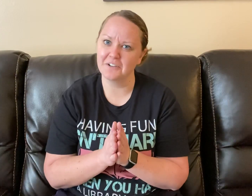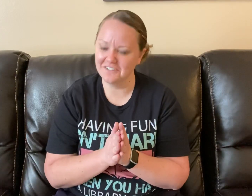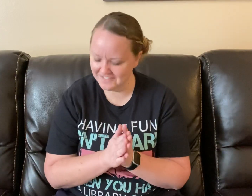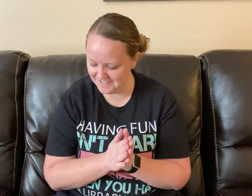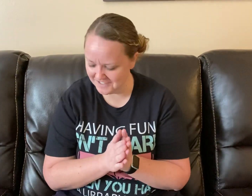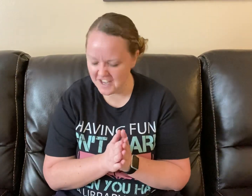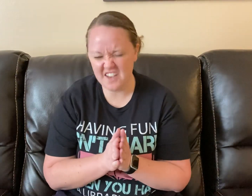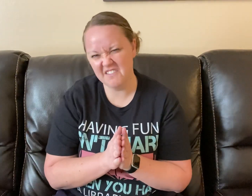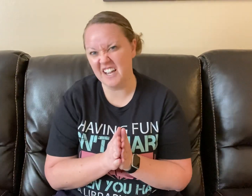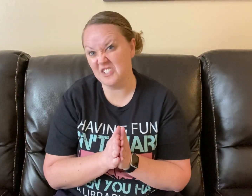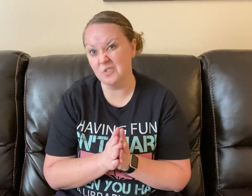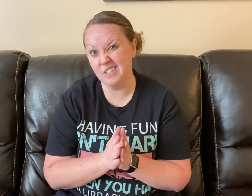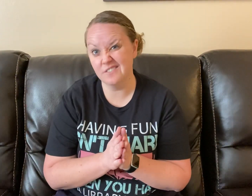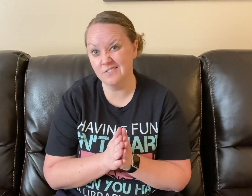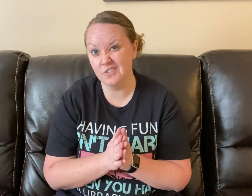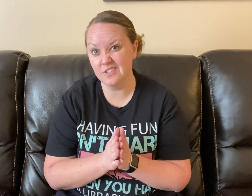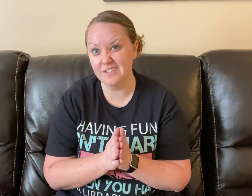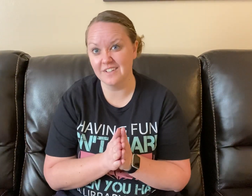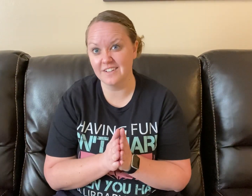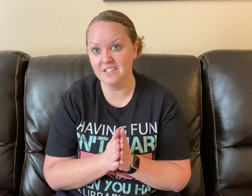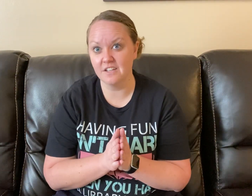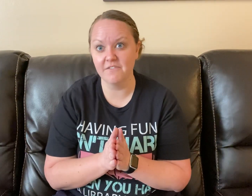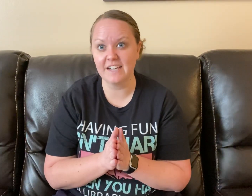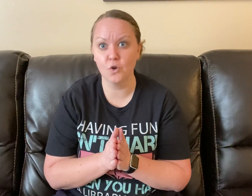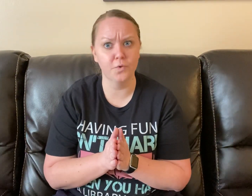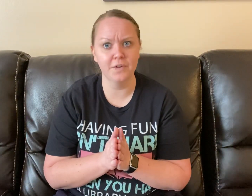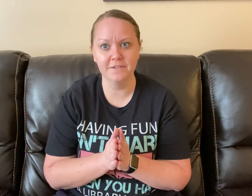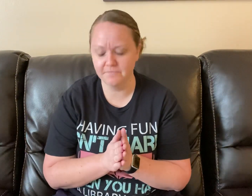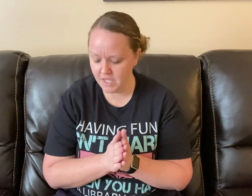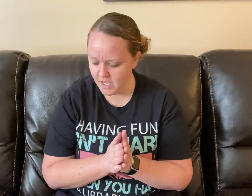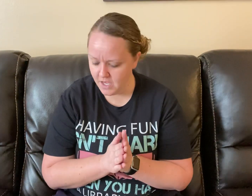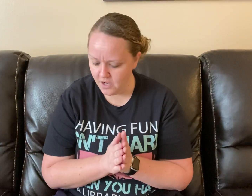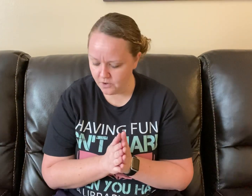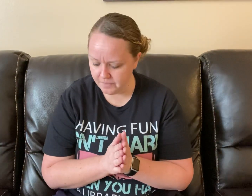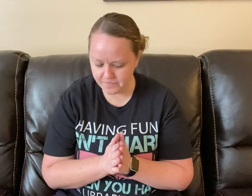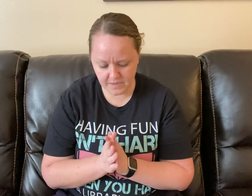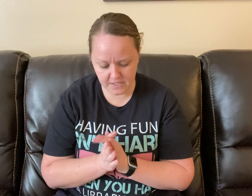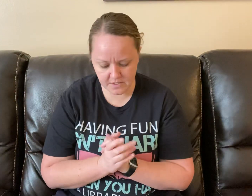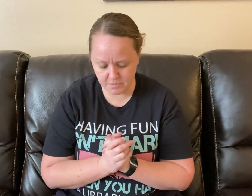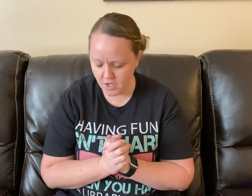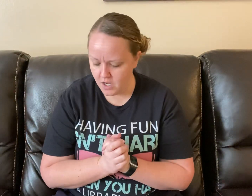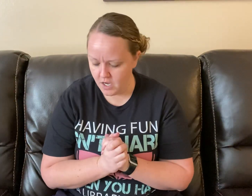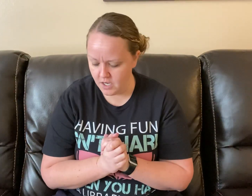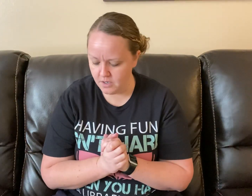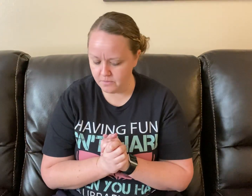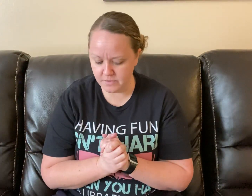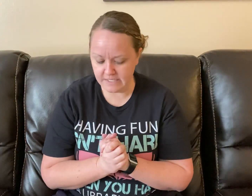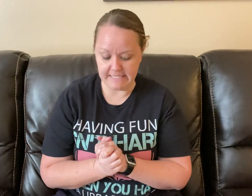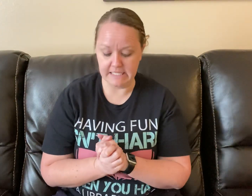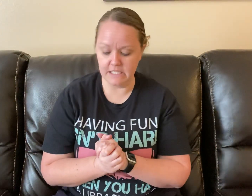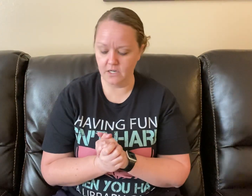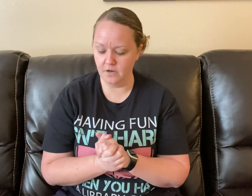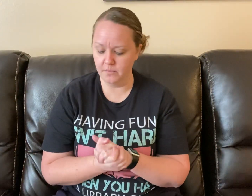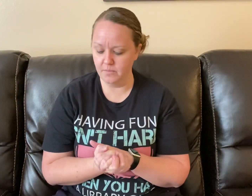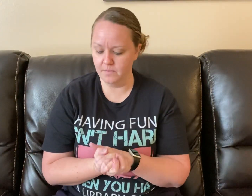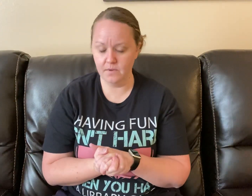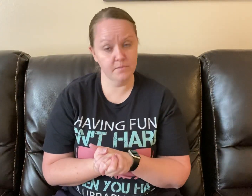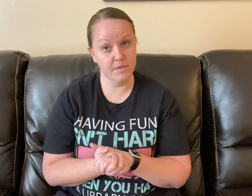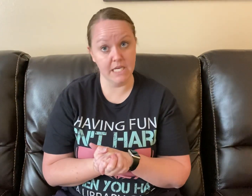go. Factory. We usually say it like that. So the factory. Okay. Next up. Deleting our beginning